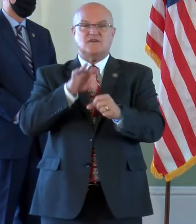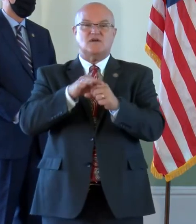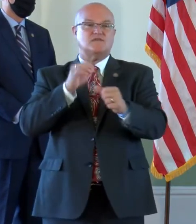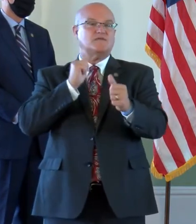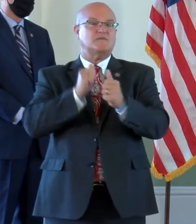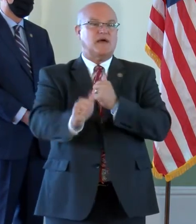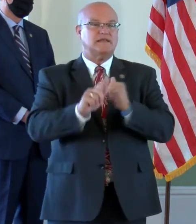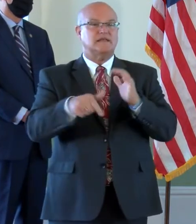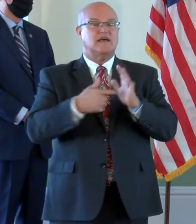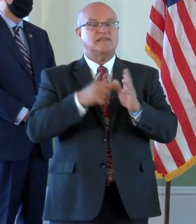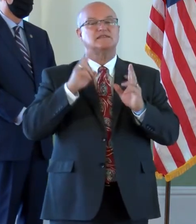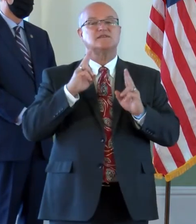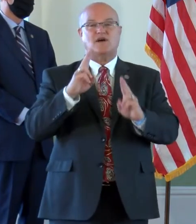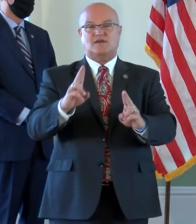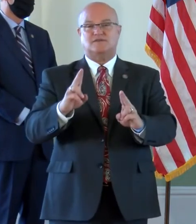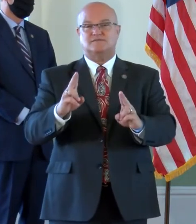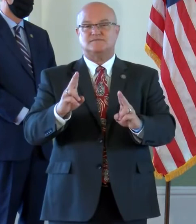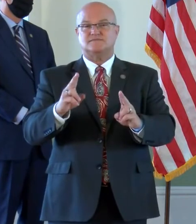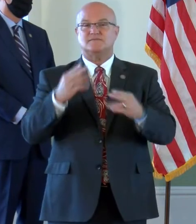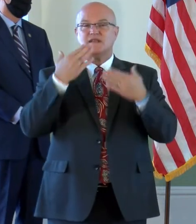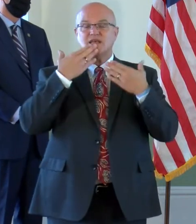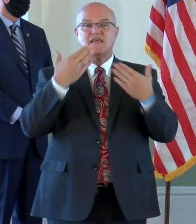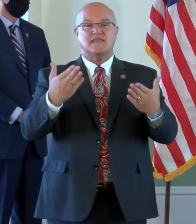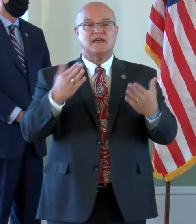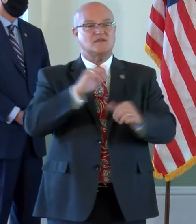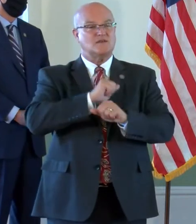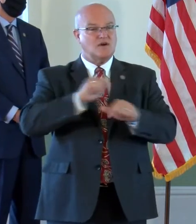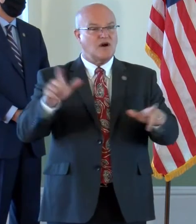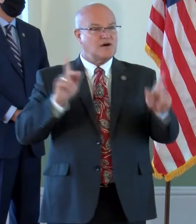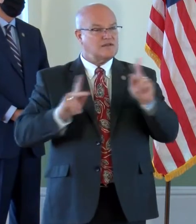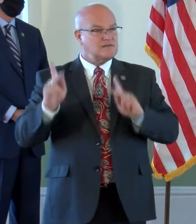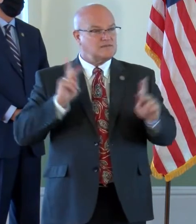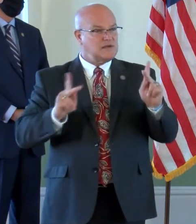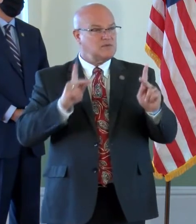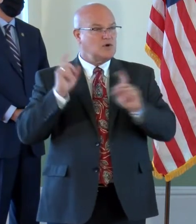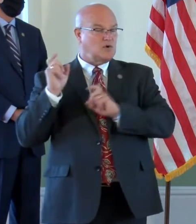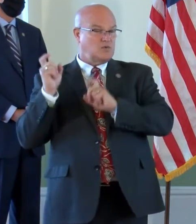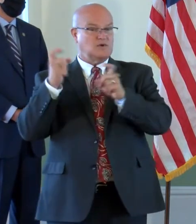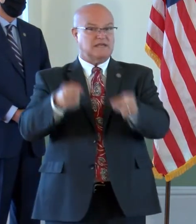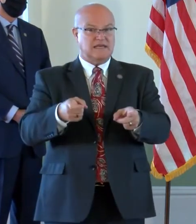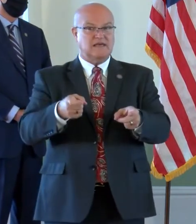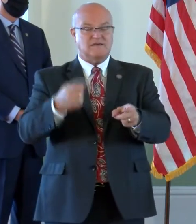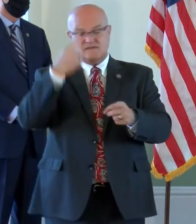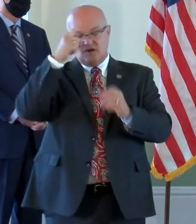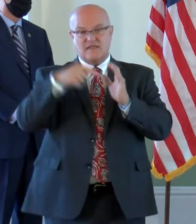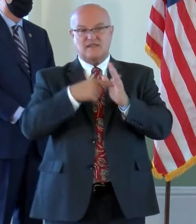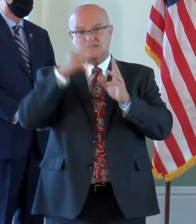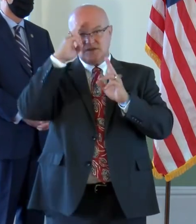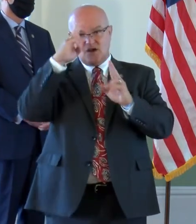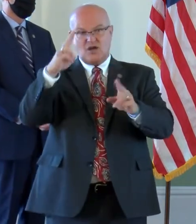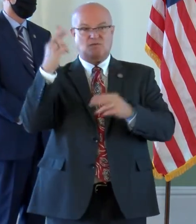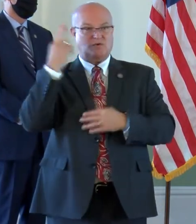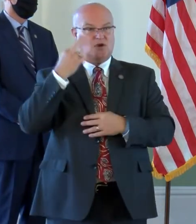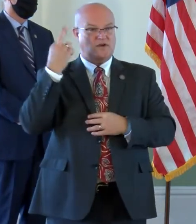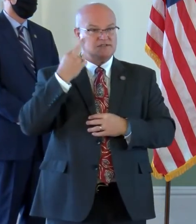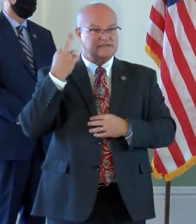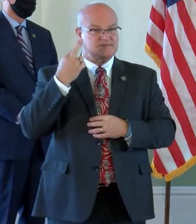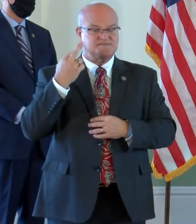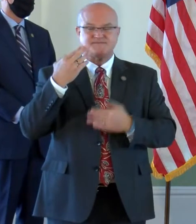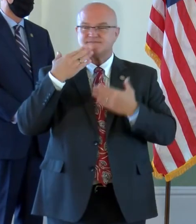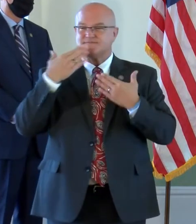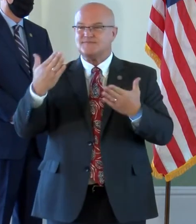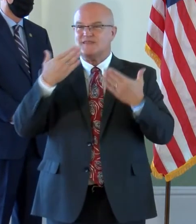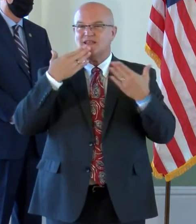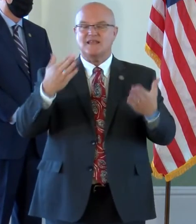of this honor. Thank you to all those who will give to this honorable cause. Thank